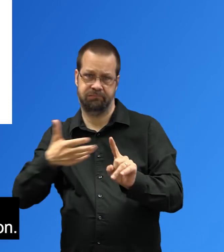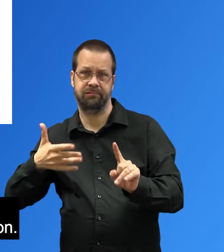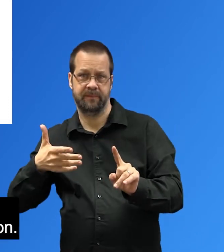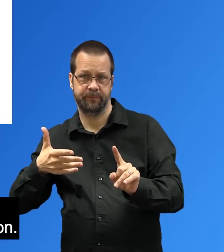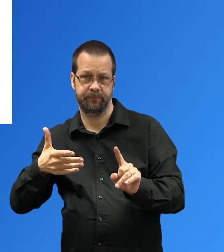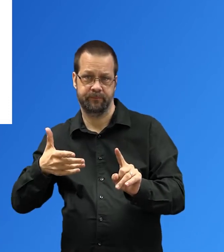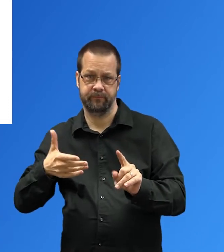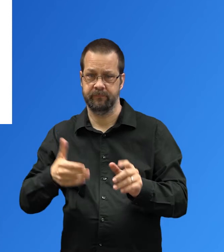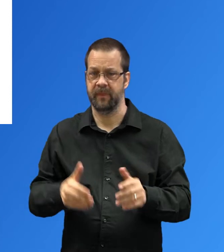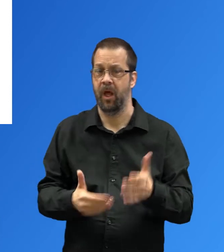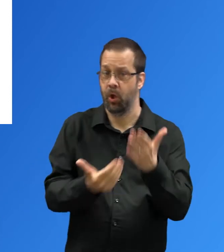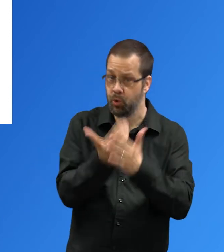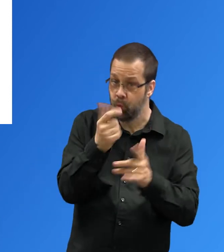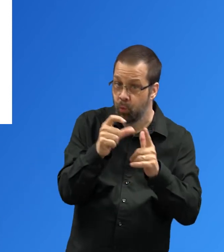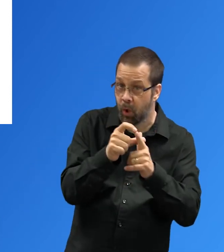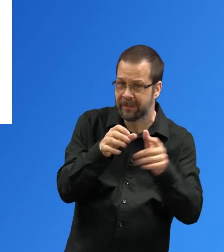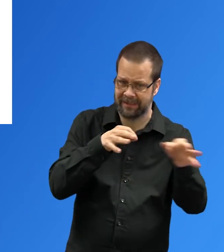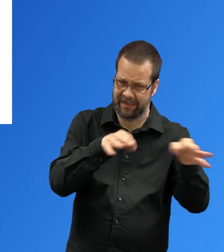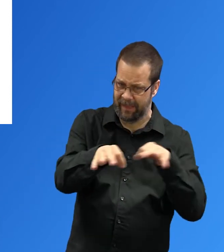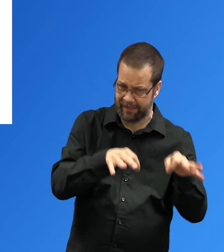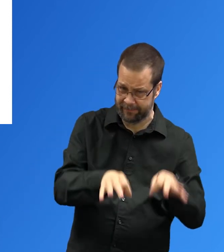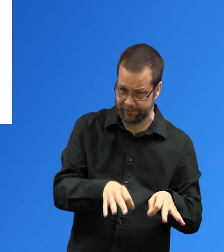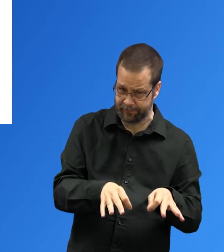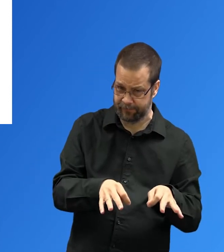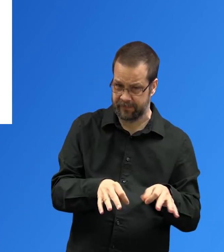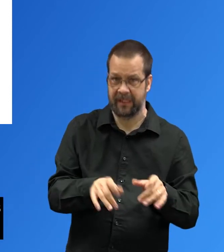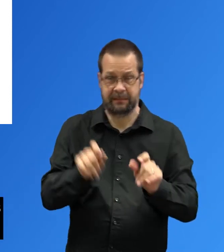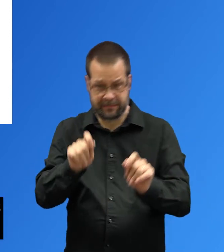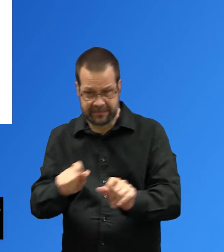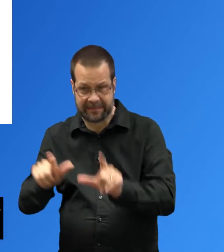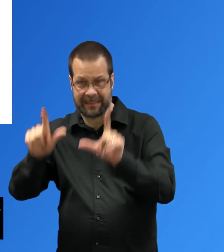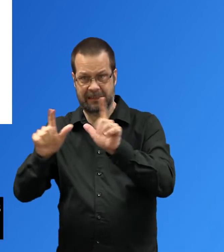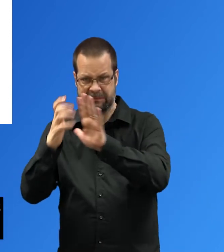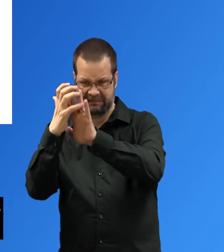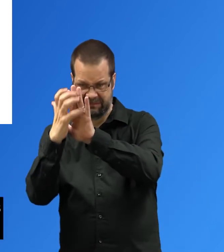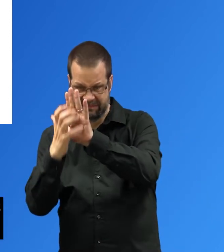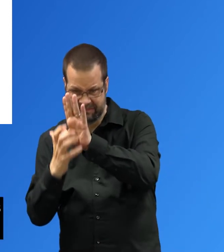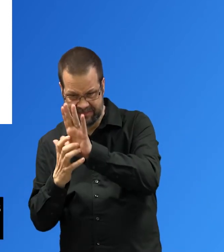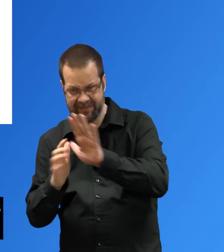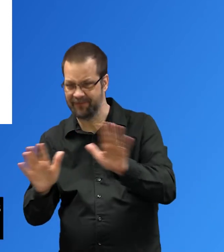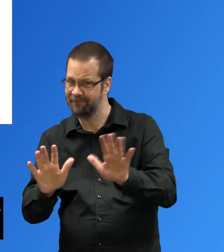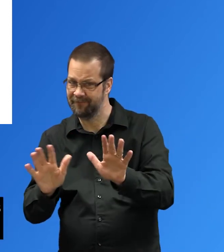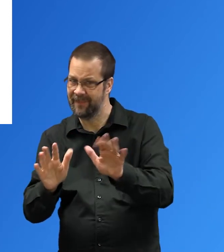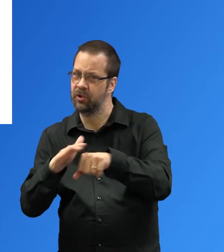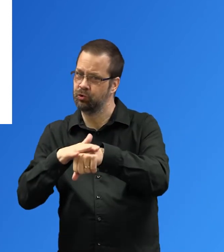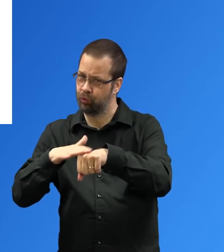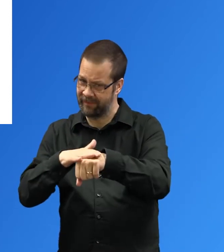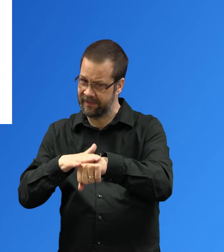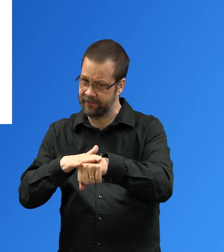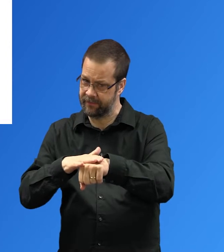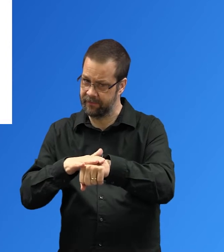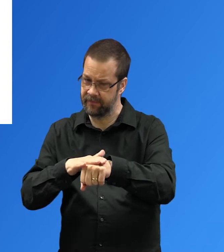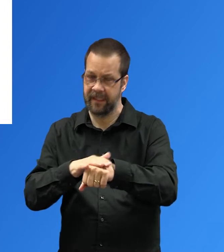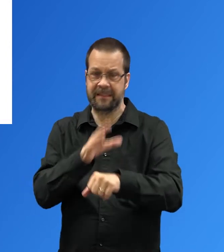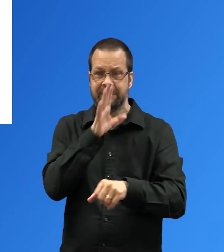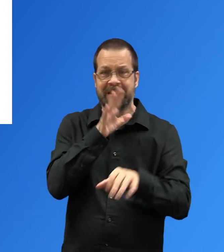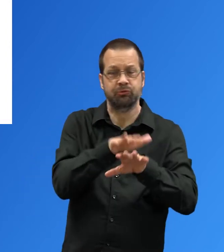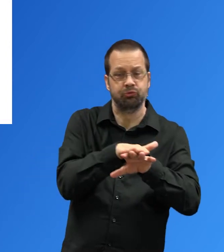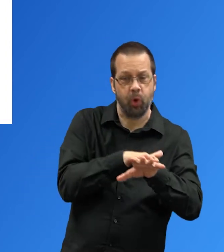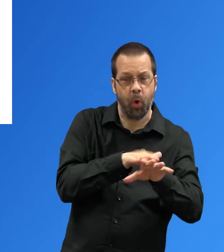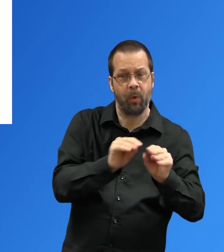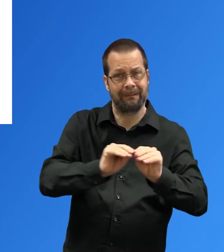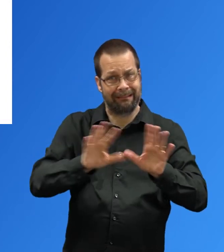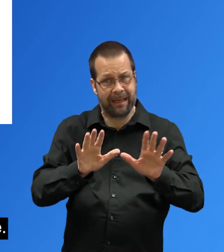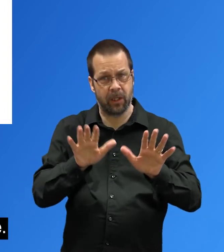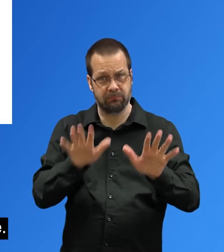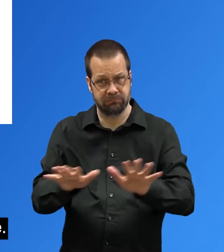Speak slowly and clearly Avoid the use of acronyms when possible Explain any acronyms that are used